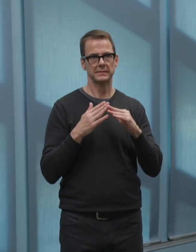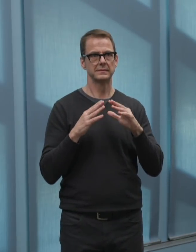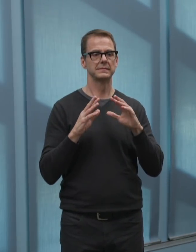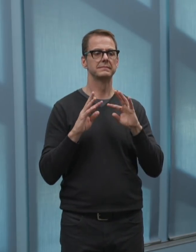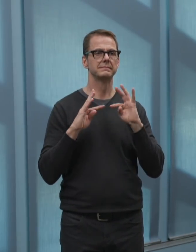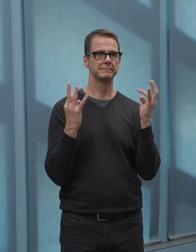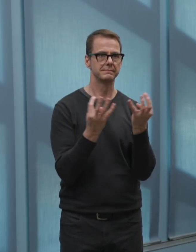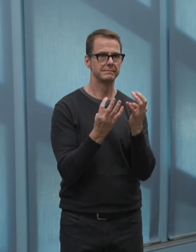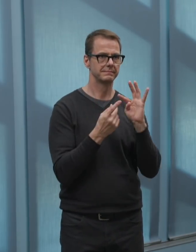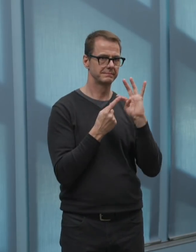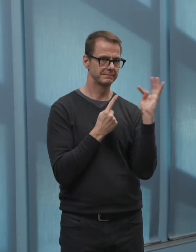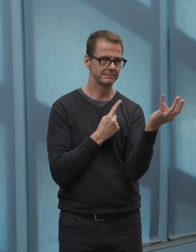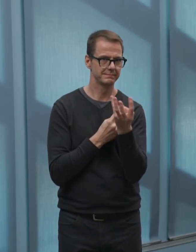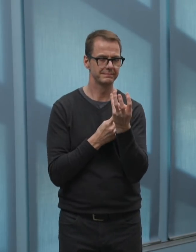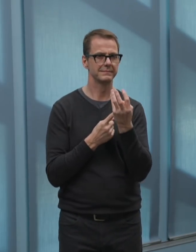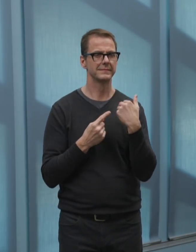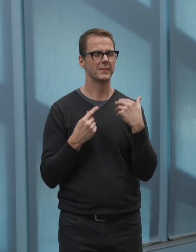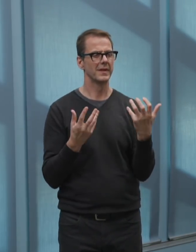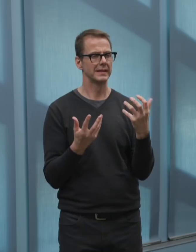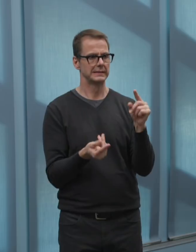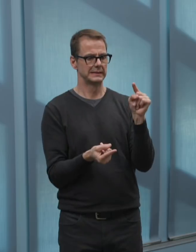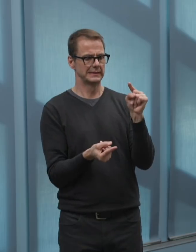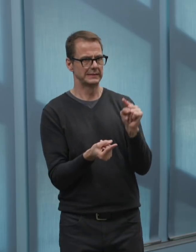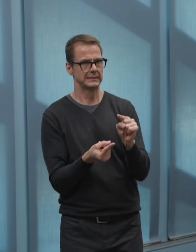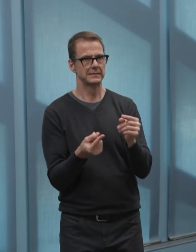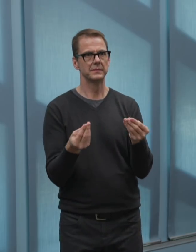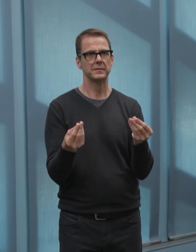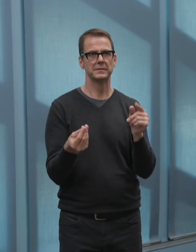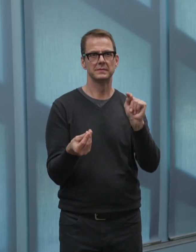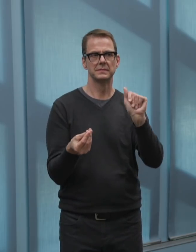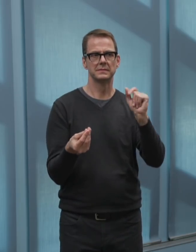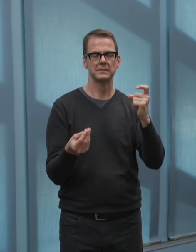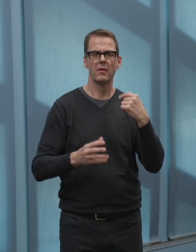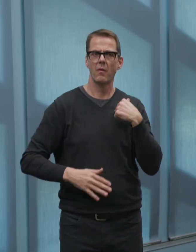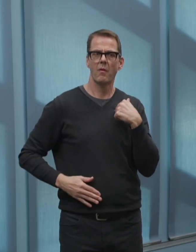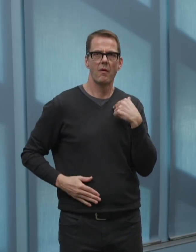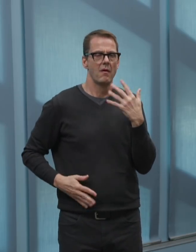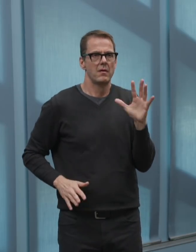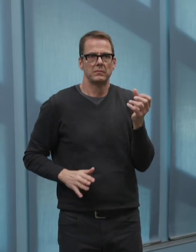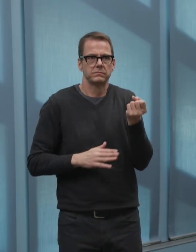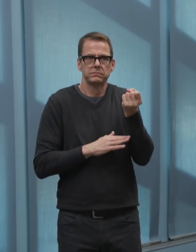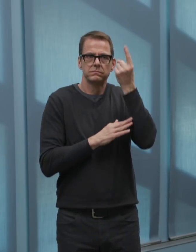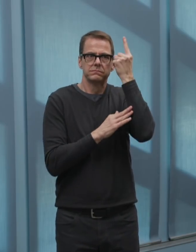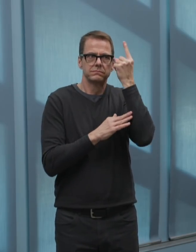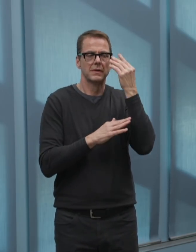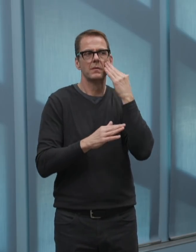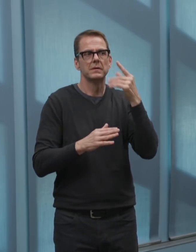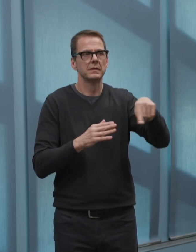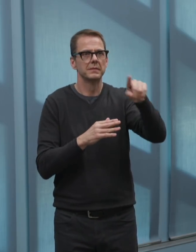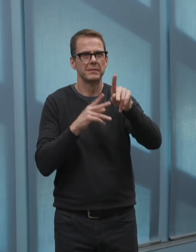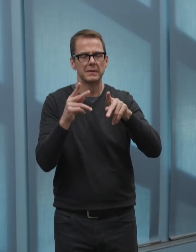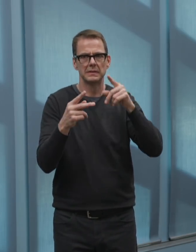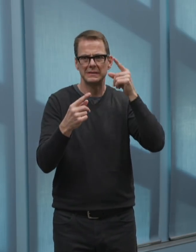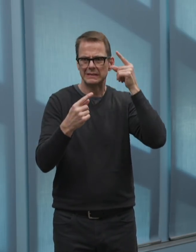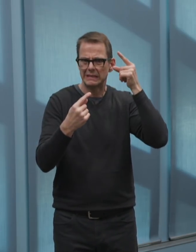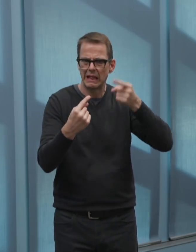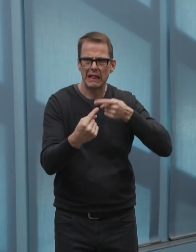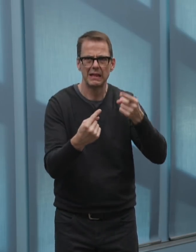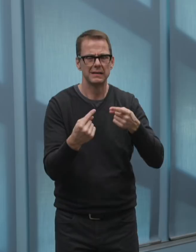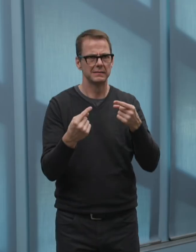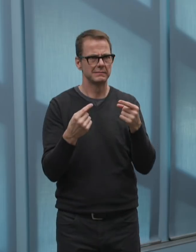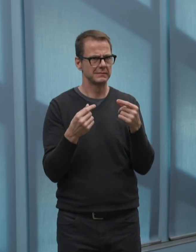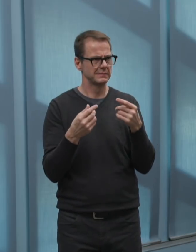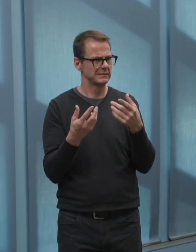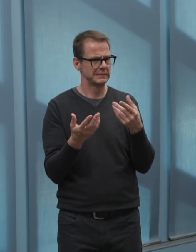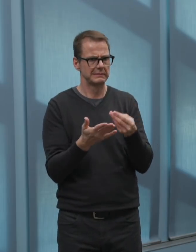everyone is struggling. Now I can't promise a final outcome for next week's council meeting because we need a full discussion and we're actively